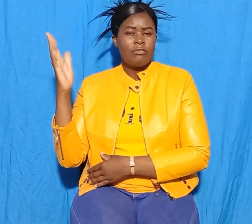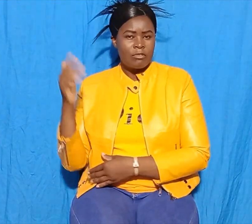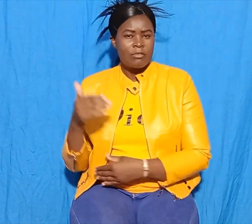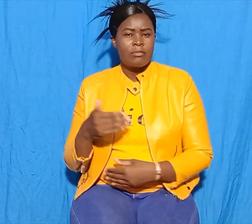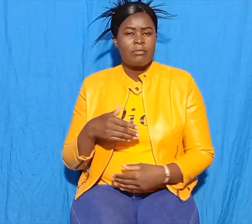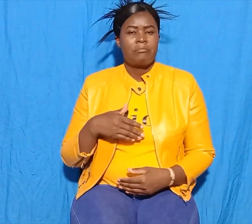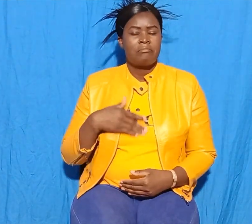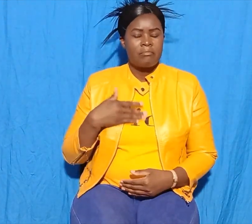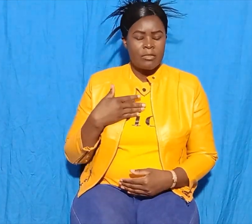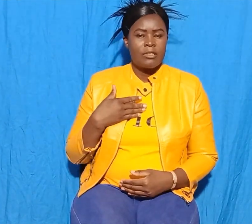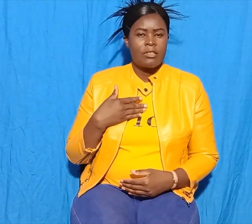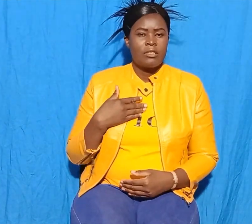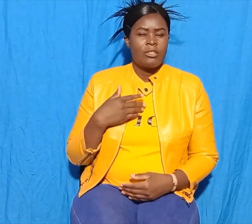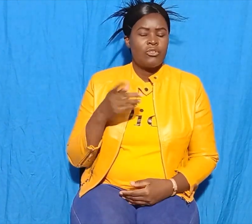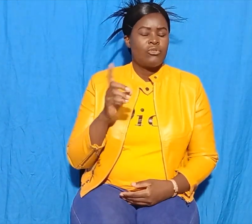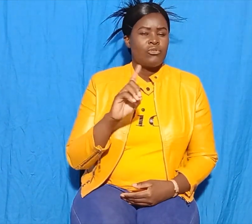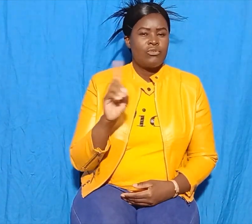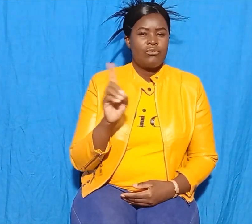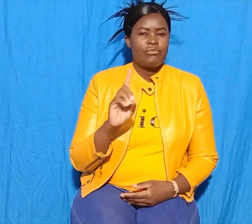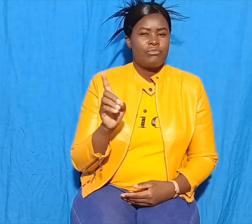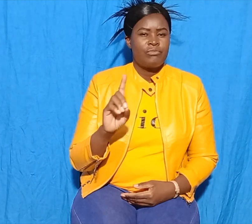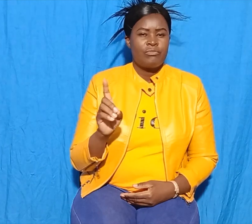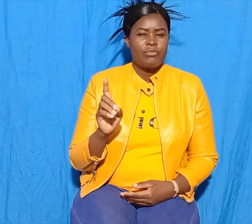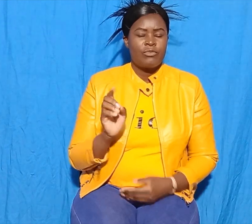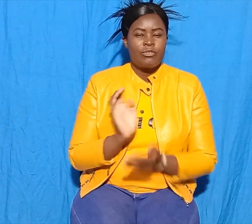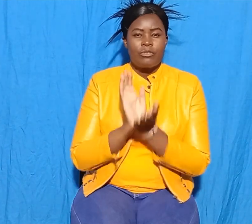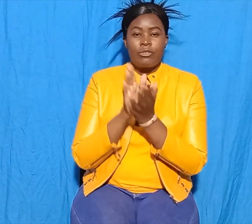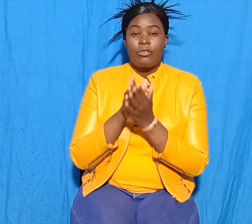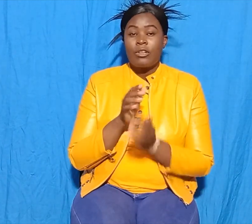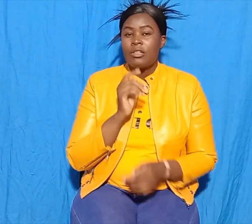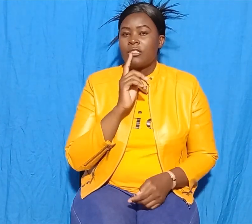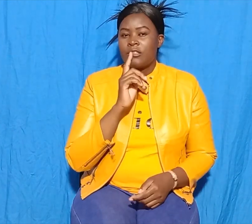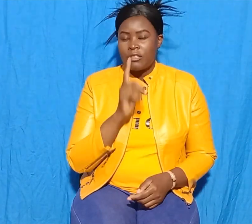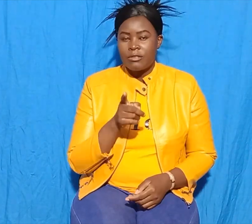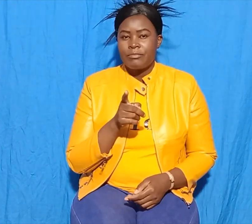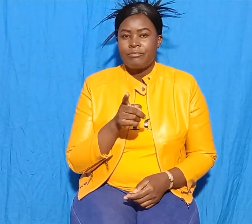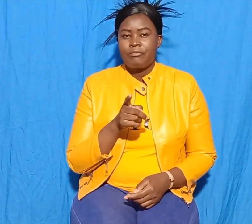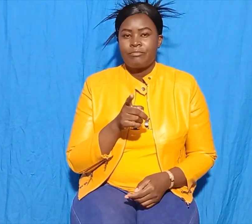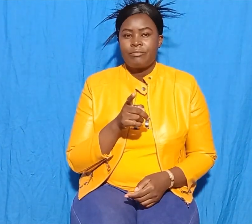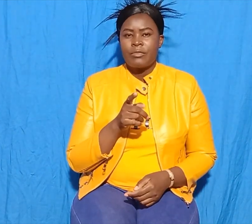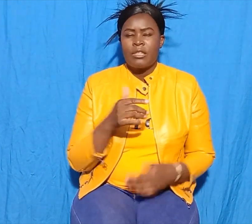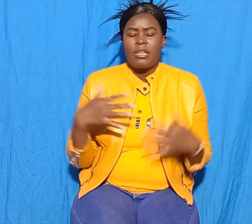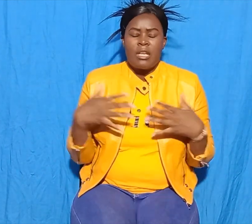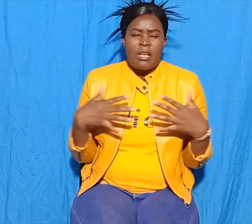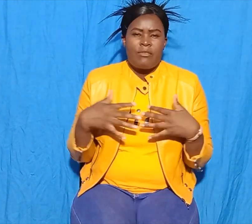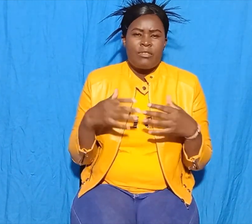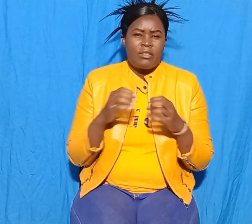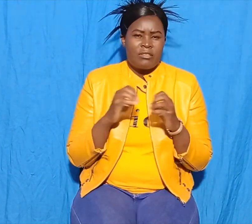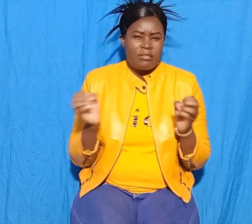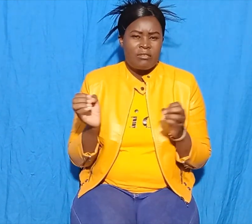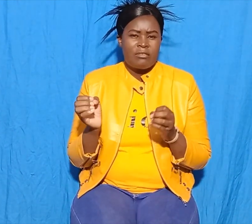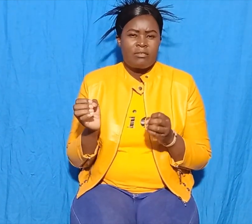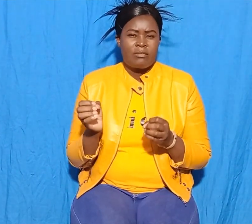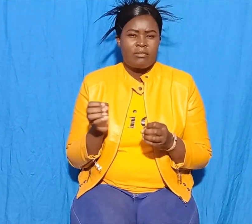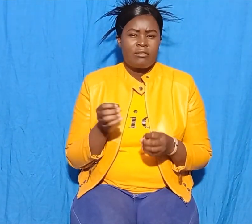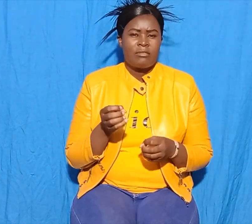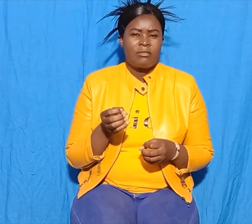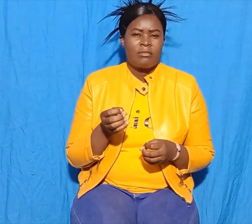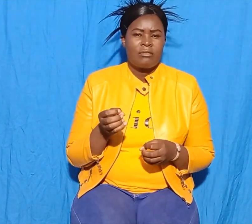say, don't be afraid. Come with me. I shall carry you to my